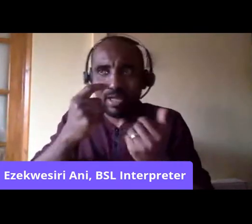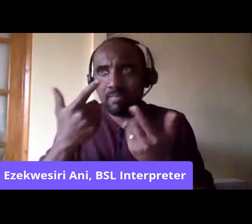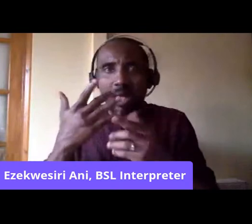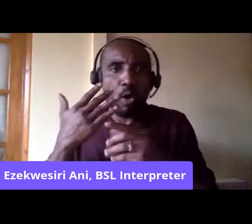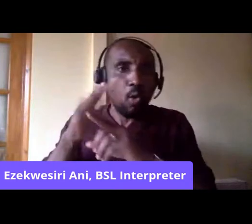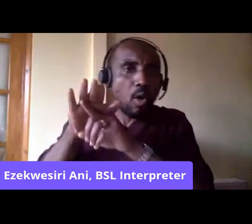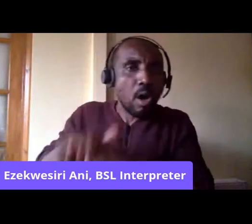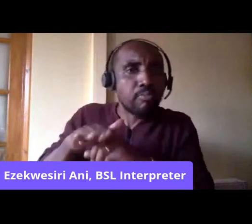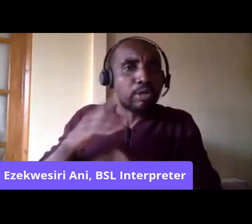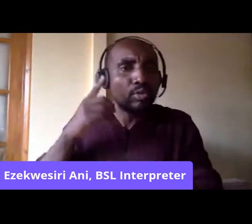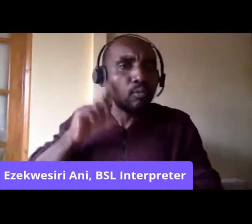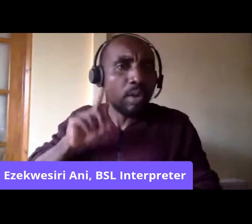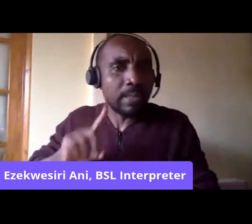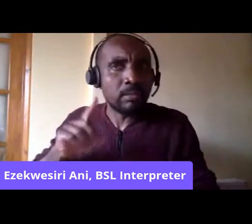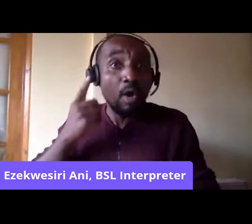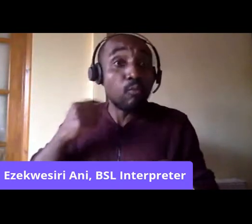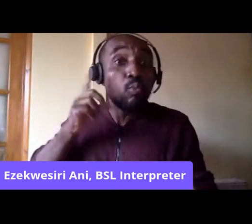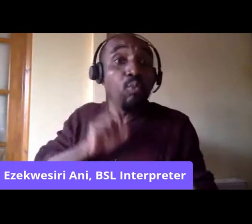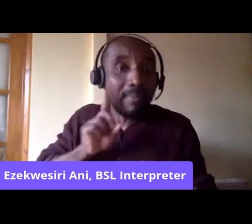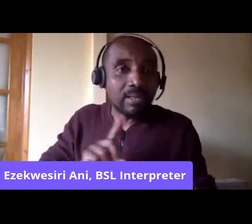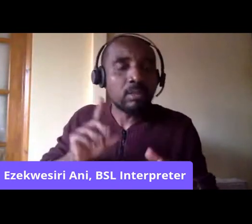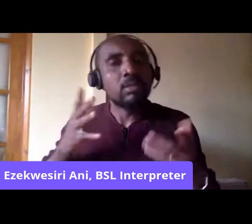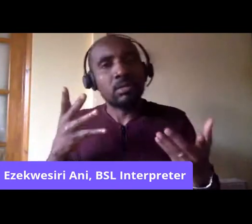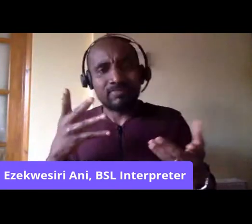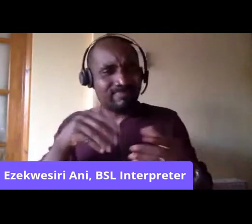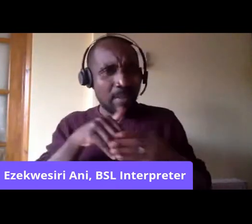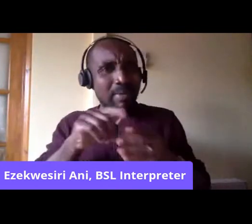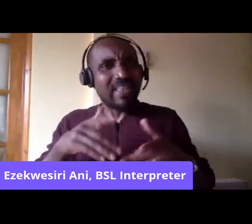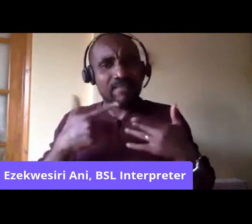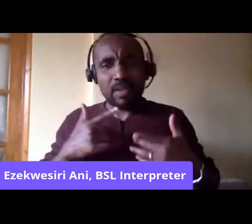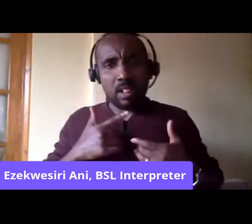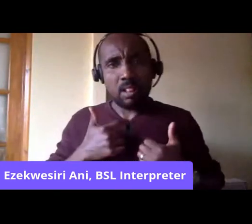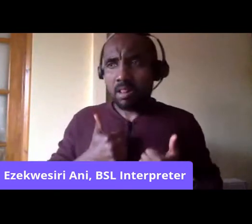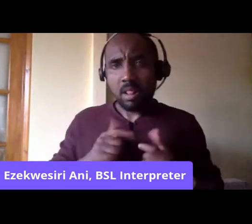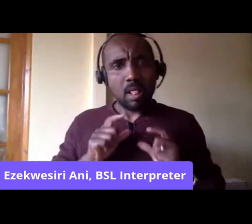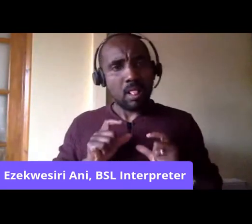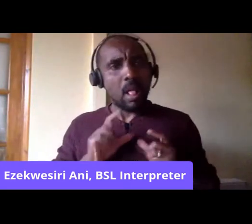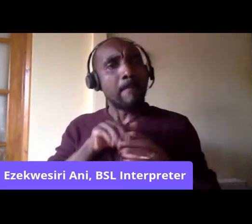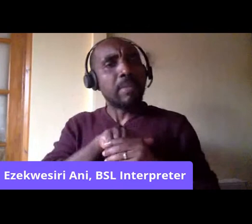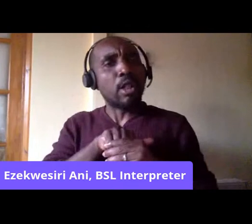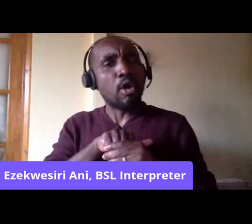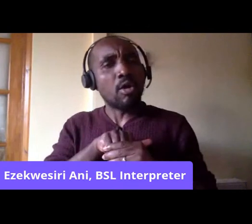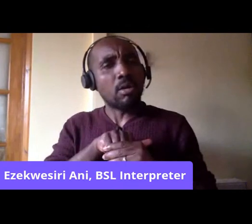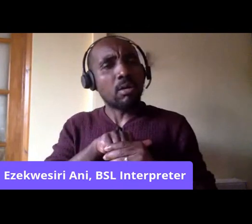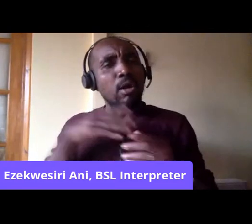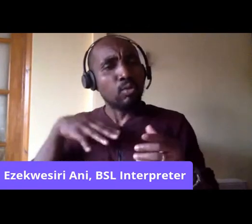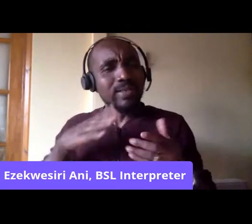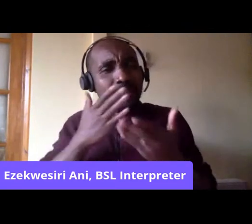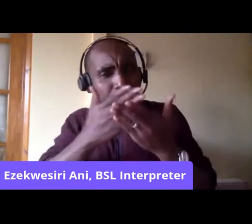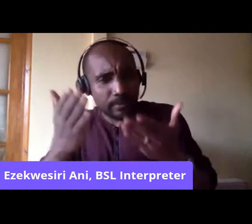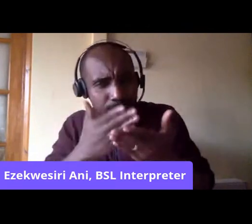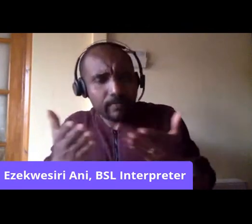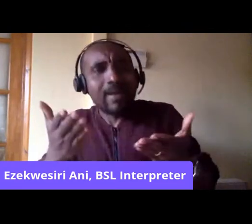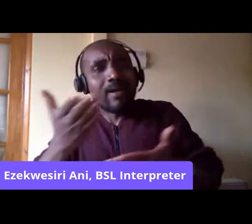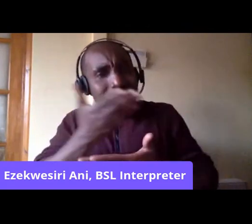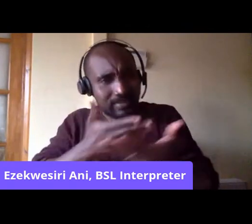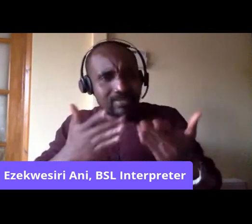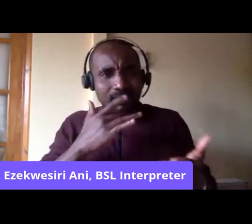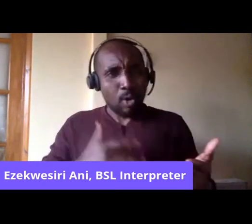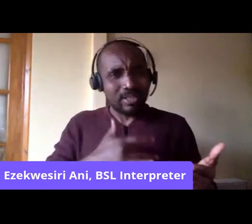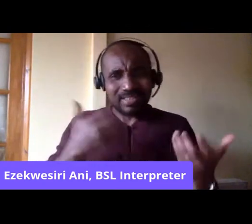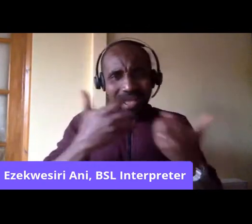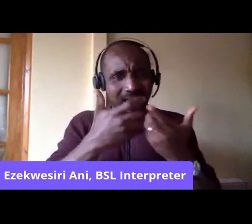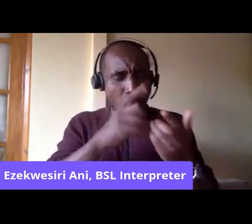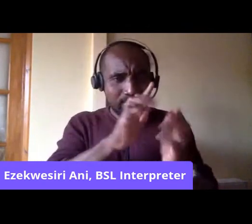So we, but it does give people a sense of place and belonging. And I think we have to have some honest conversations about where this all fits